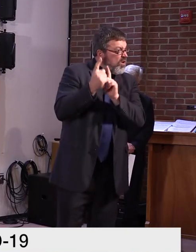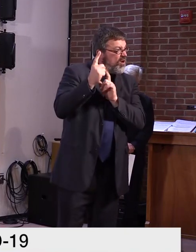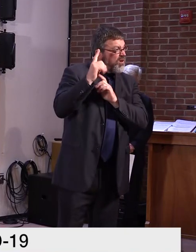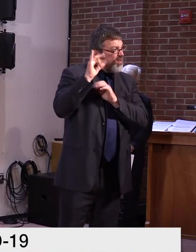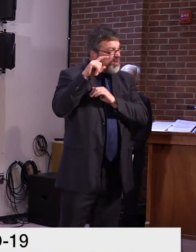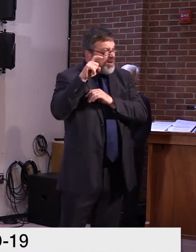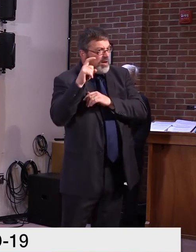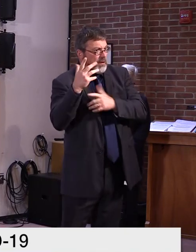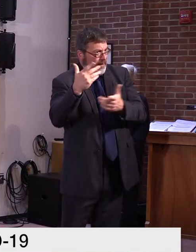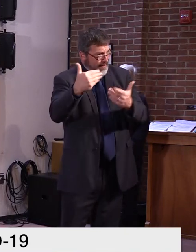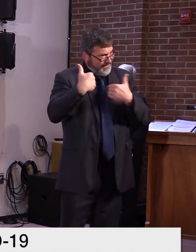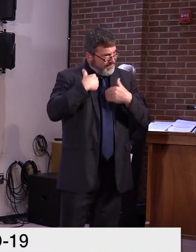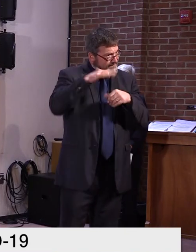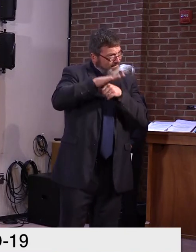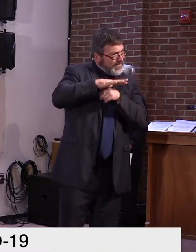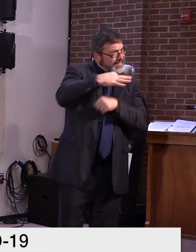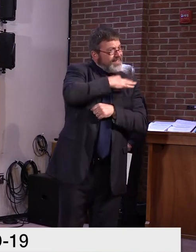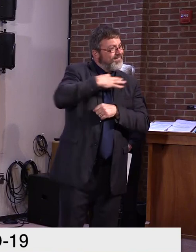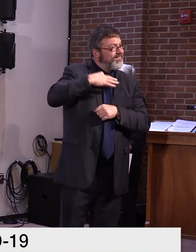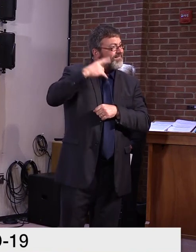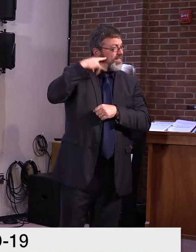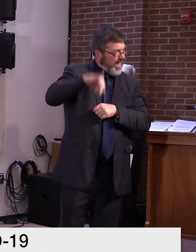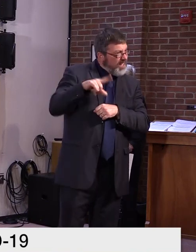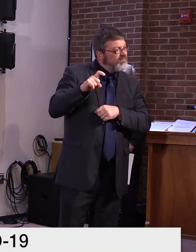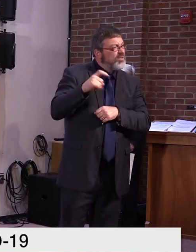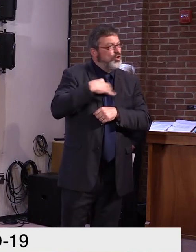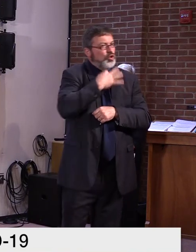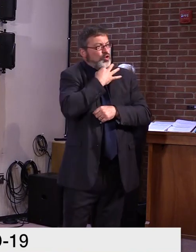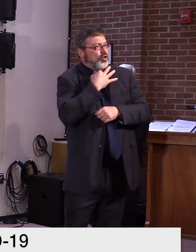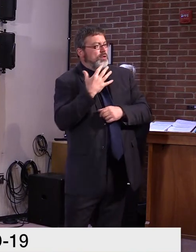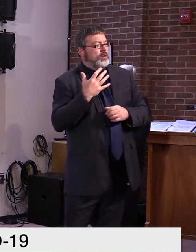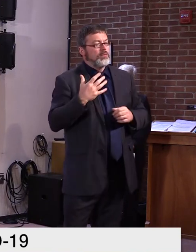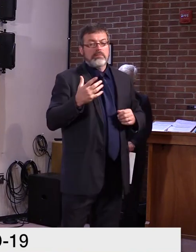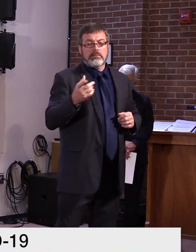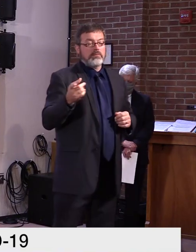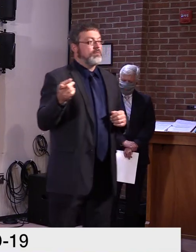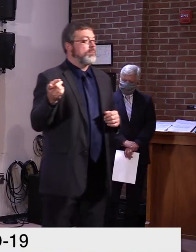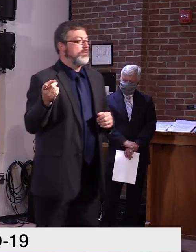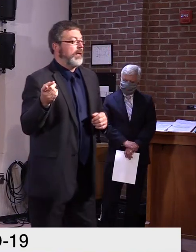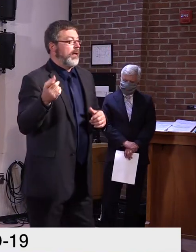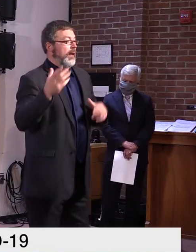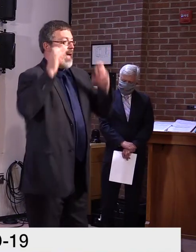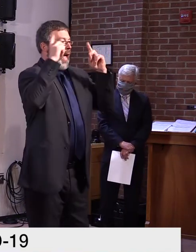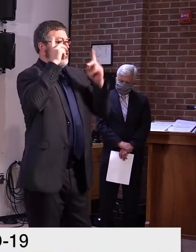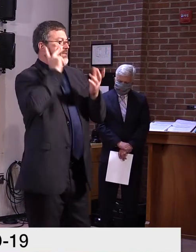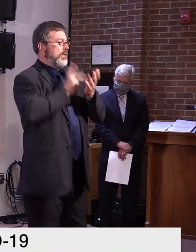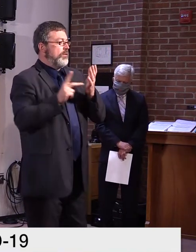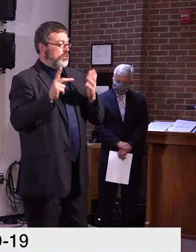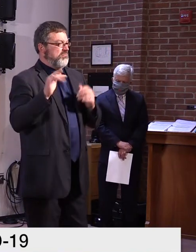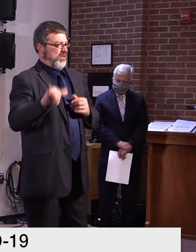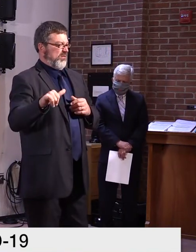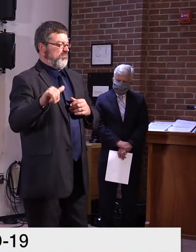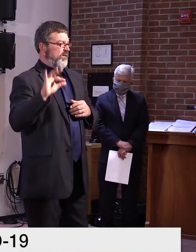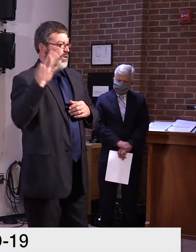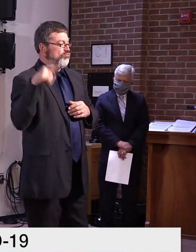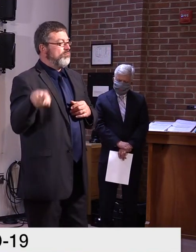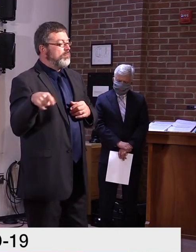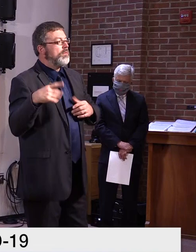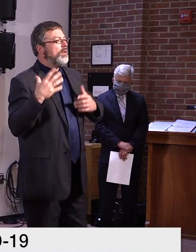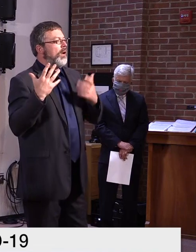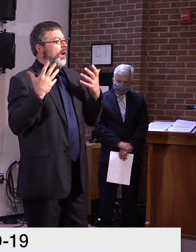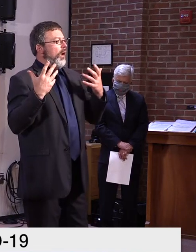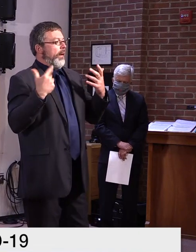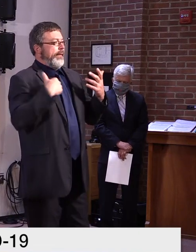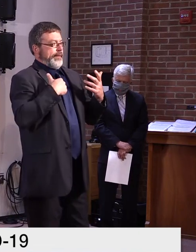I don't know if I, uh, characterize it quite that way. I know districts, uh, all along, many of them who started in hybrid had planned or anticipated